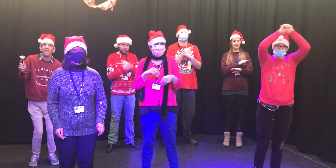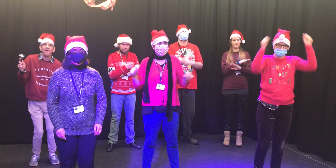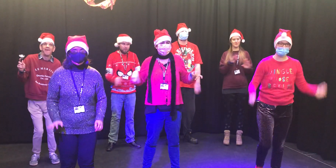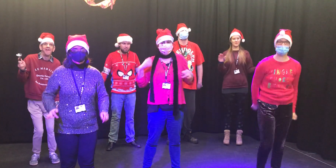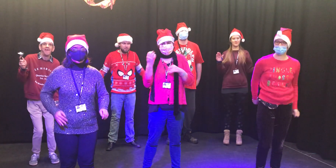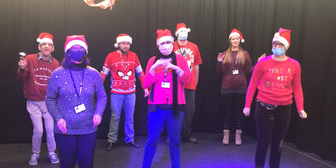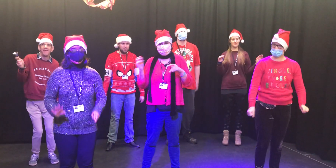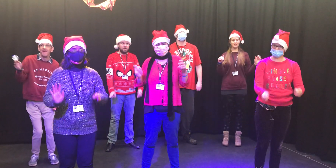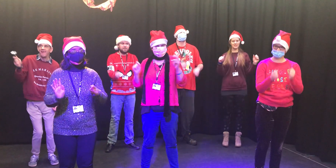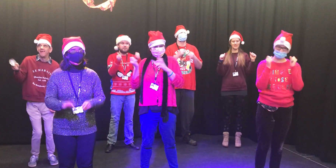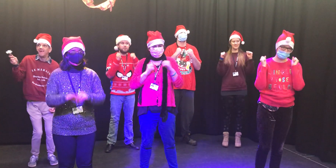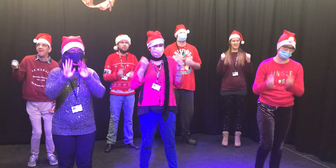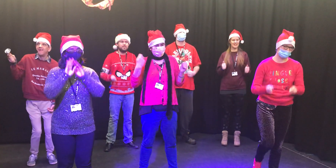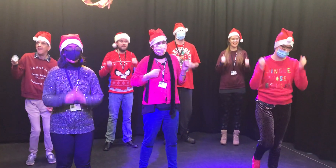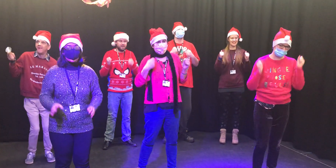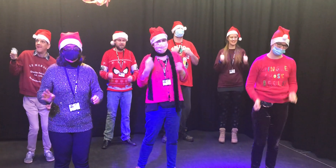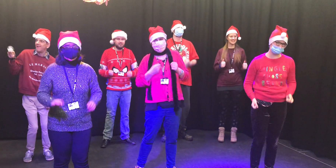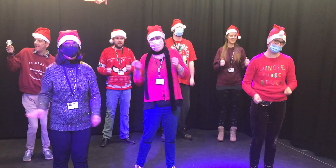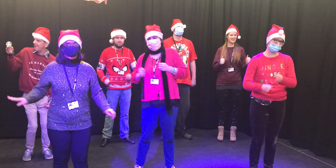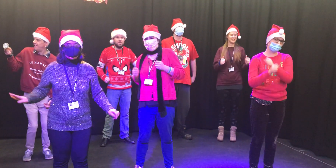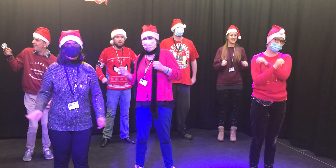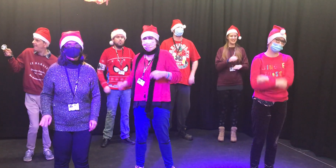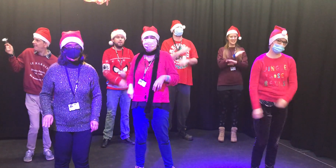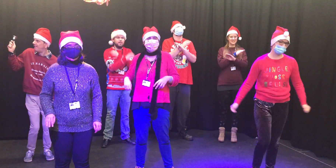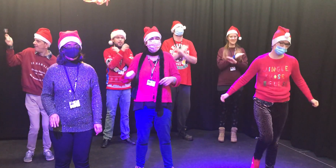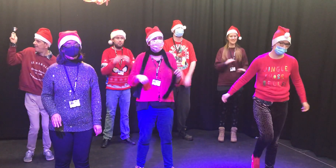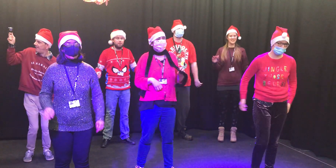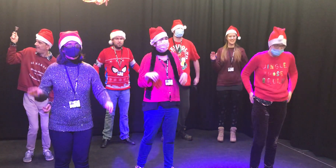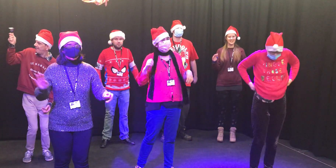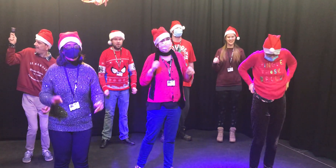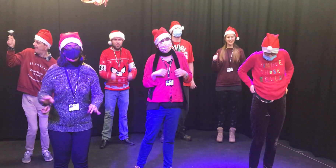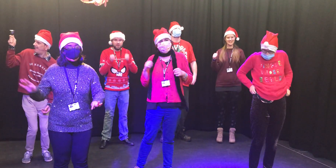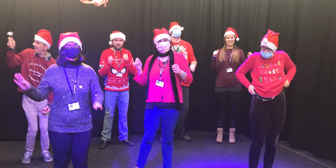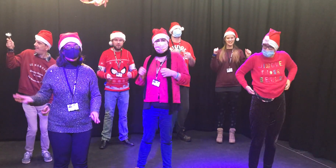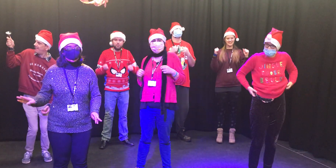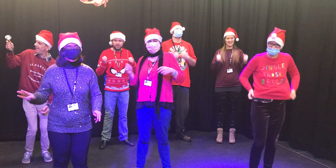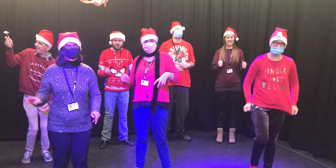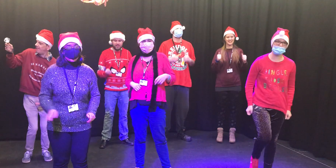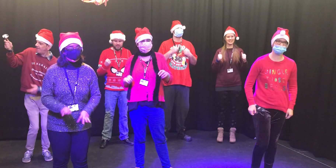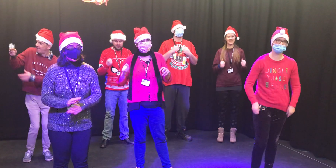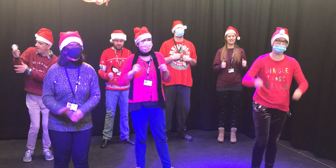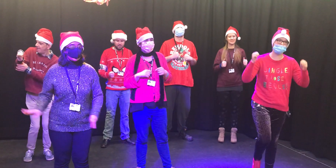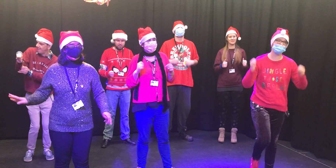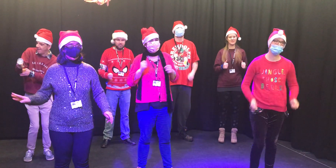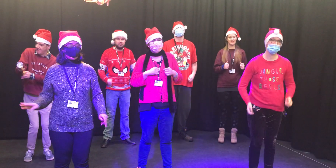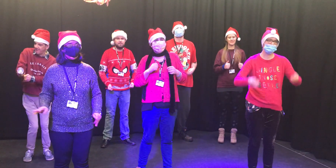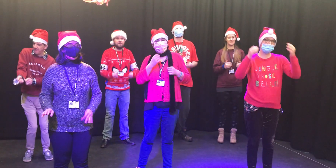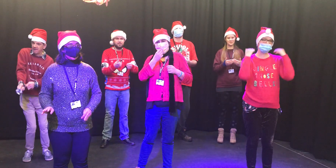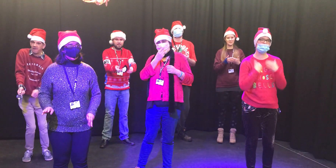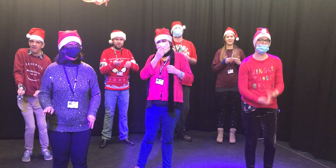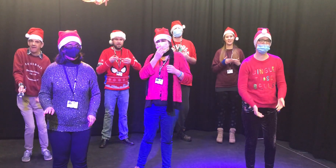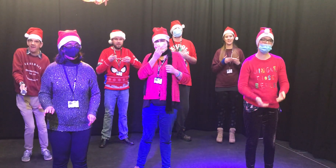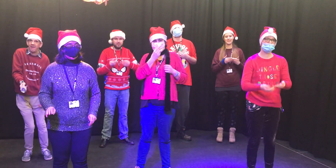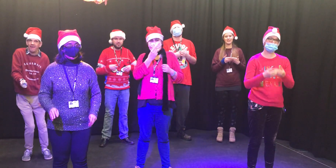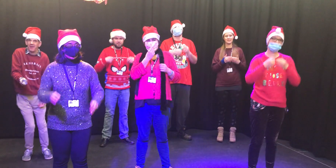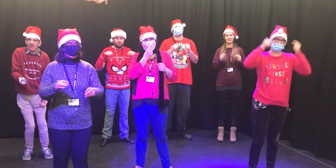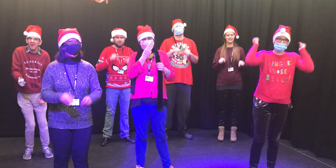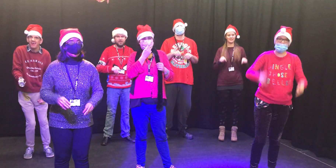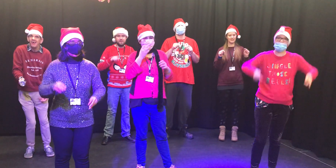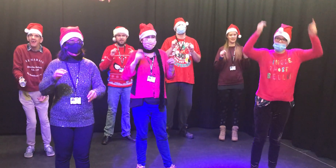won't go until we get some. We won't go until we get some. We'll bring it right